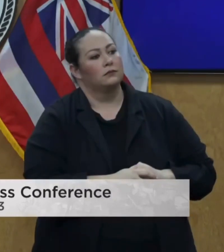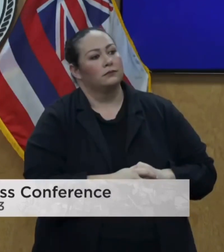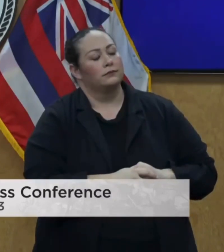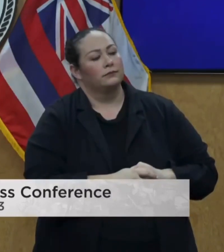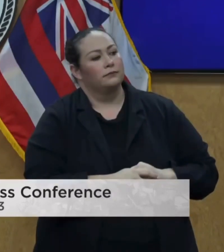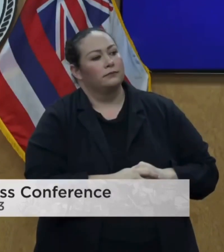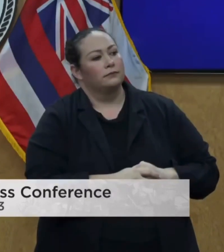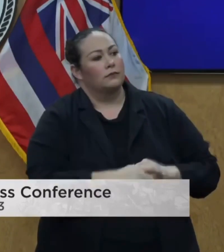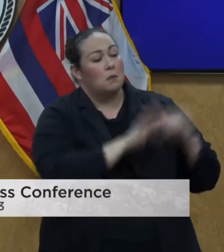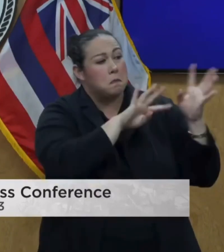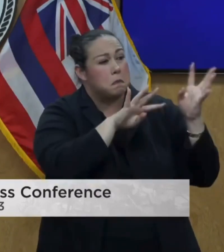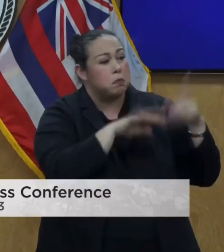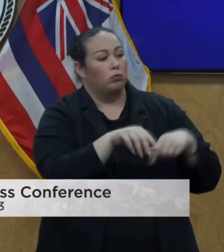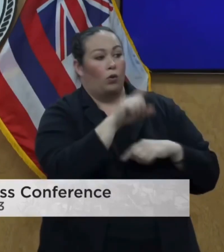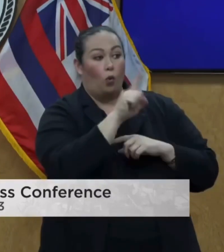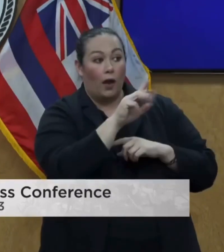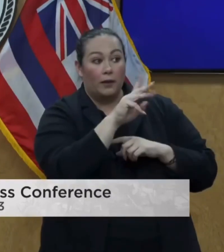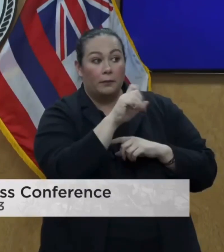That's a mile a minute.